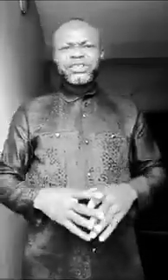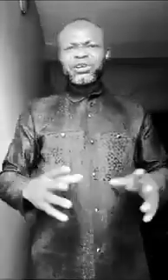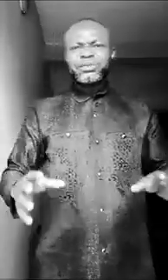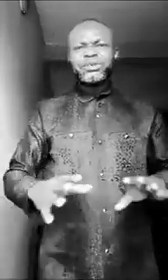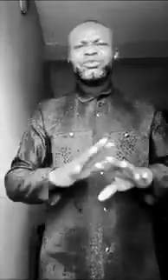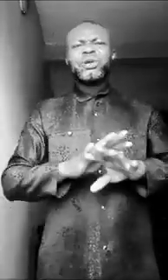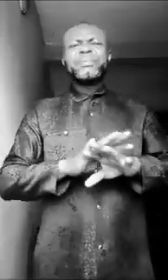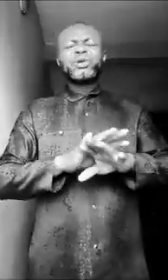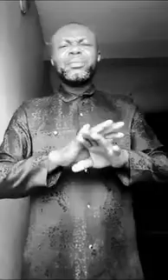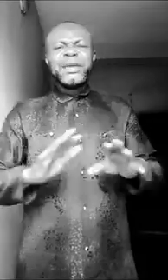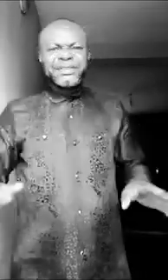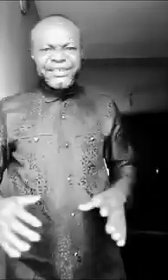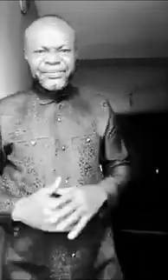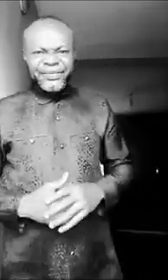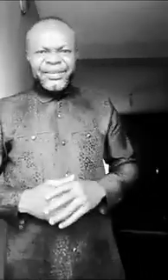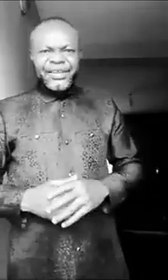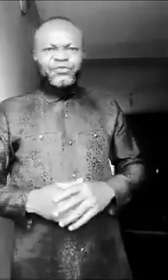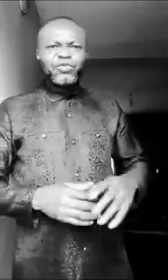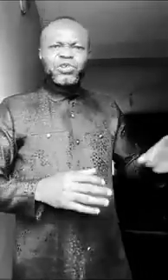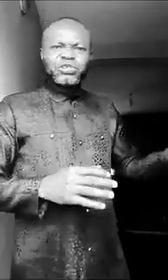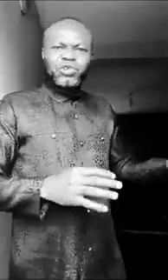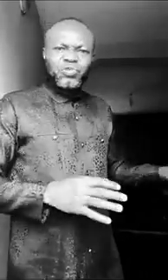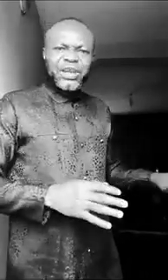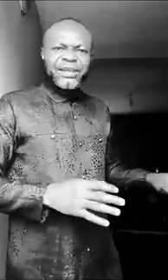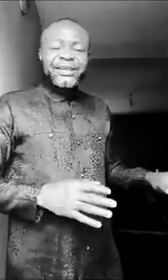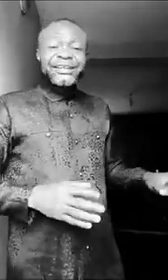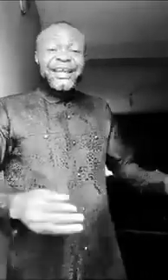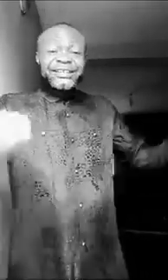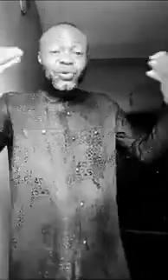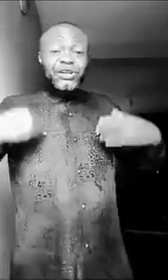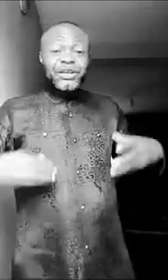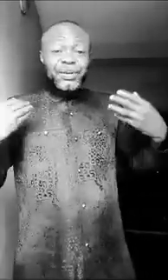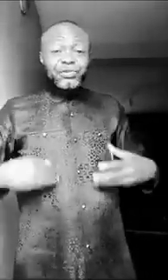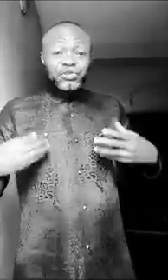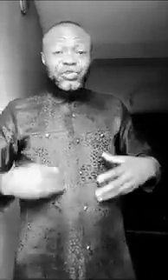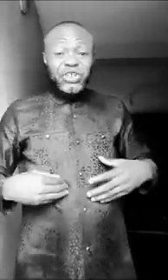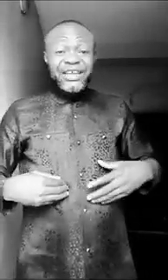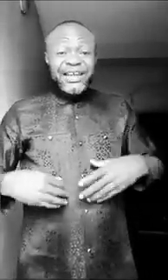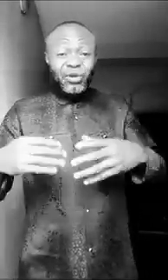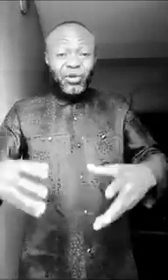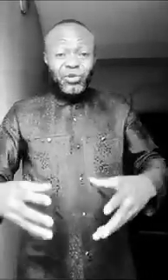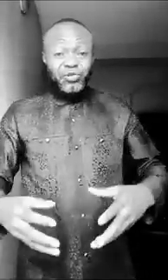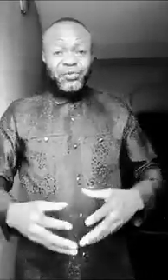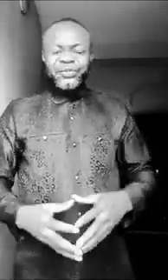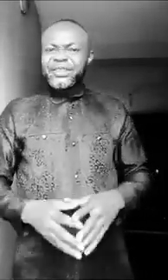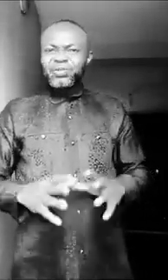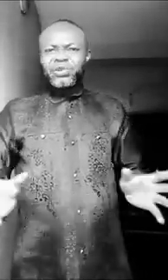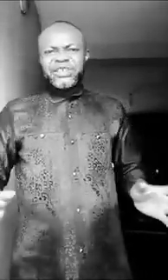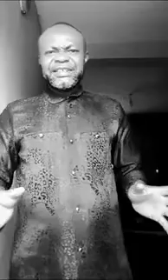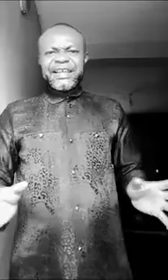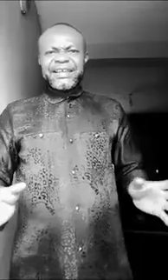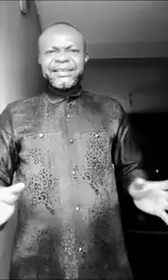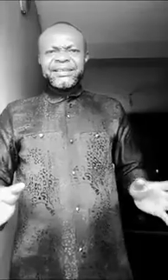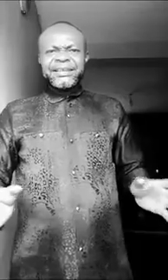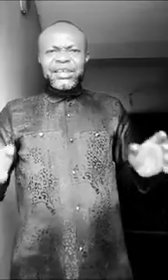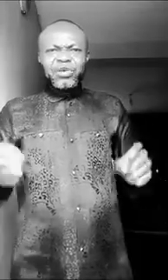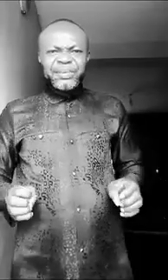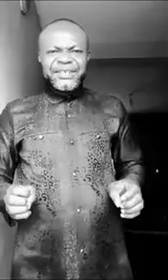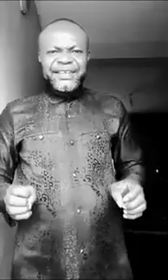start with you. You will become empty. If you go to some way, that glory, the people used to see and honor you. They will not see it again. In your business,